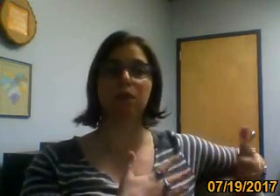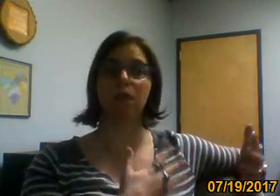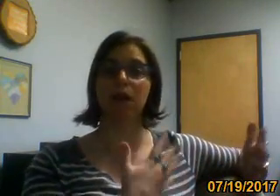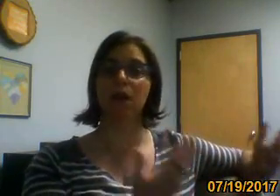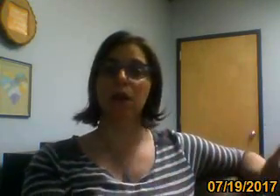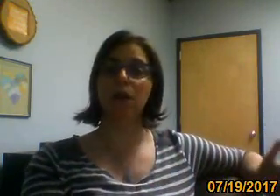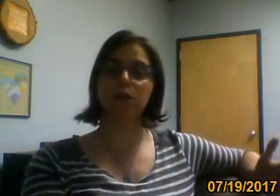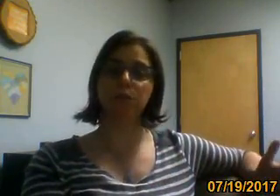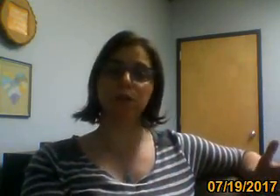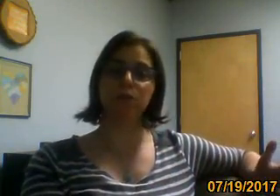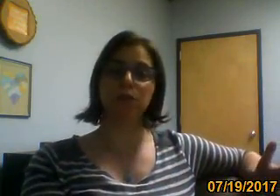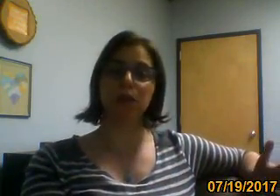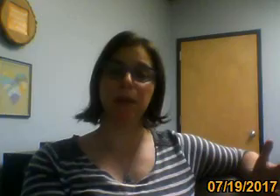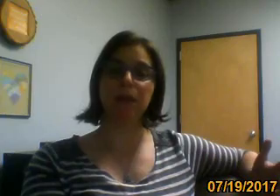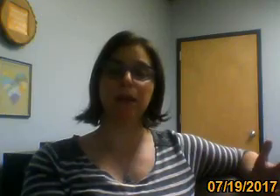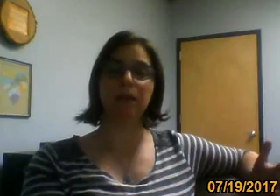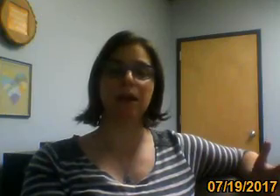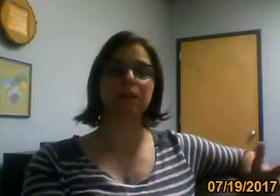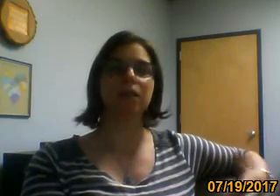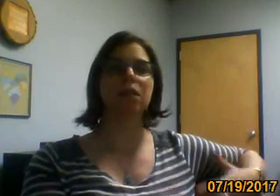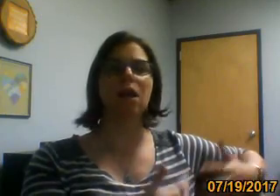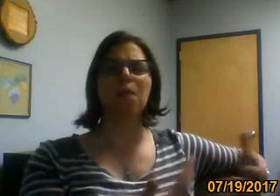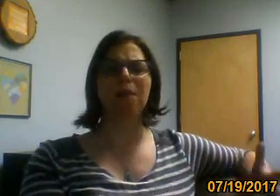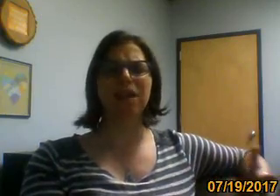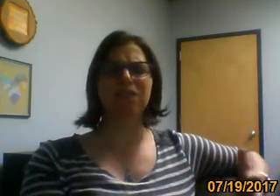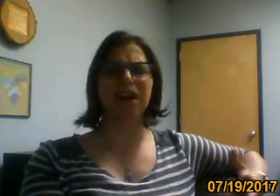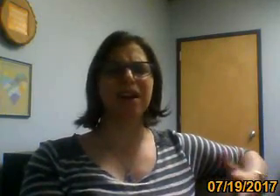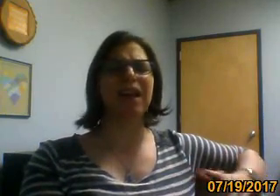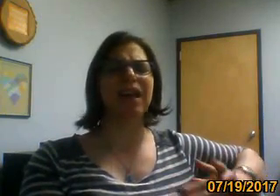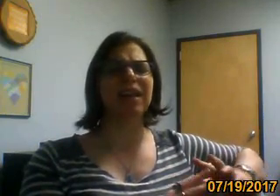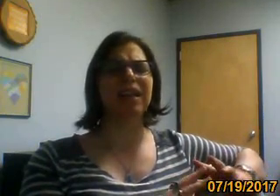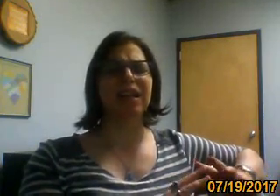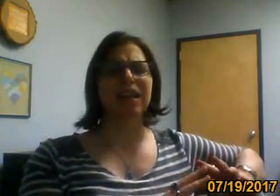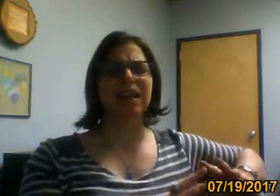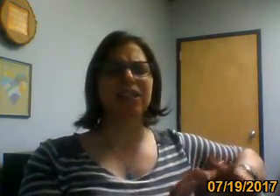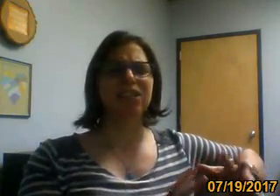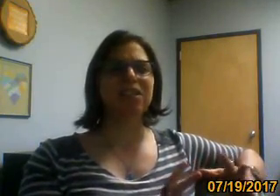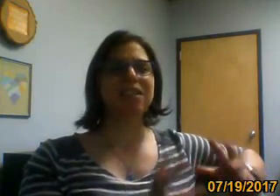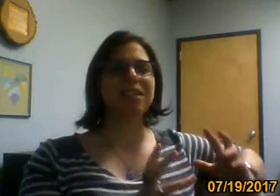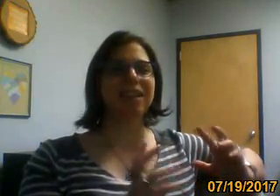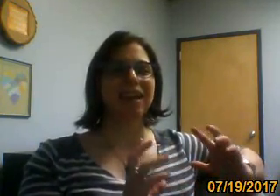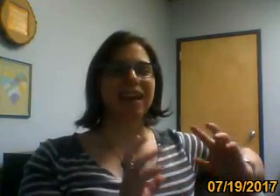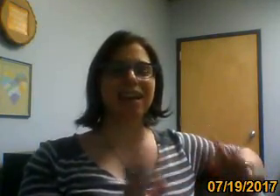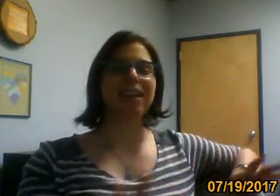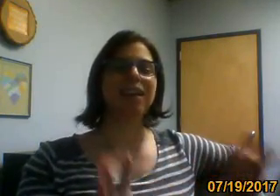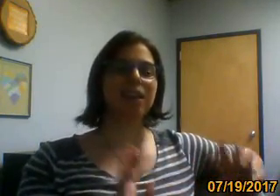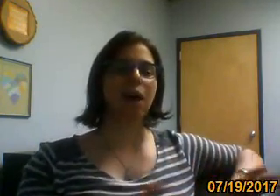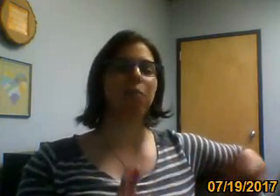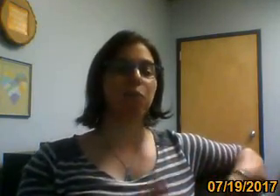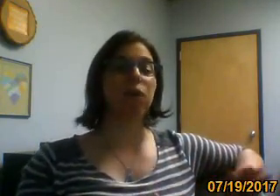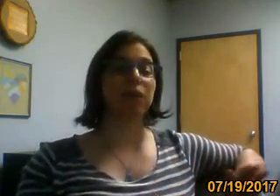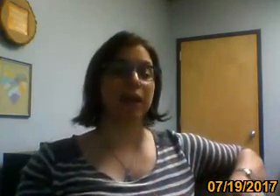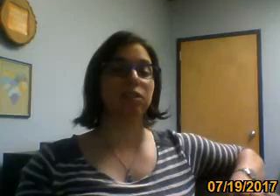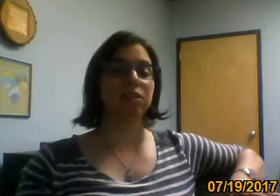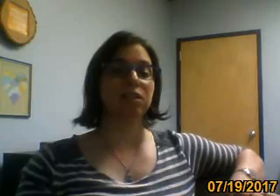and might have, like, gone to one of those, like, paint night classes, might have done. And it just, it needed a couple more layers.